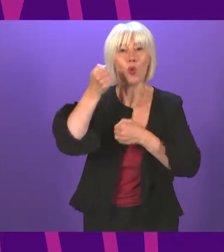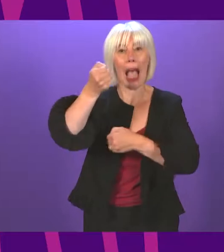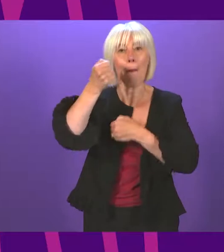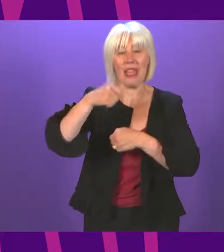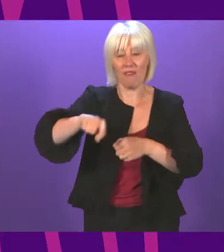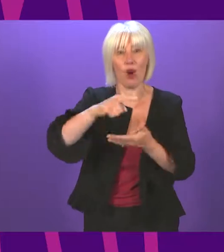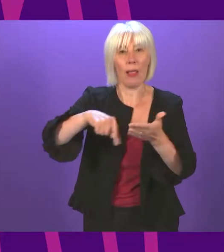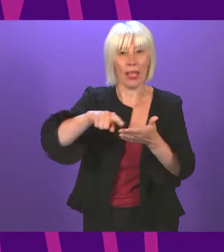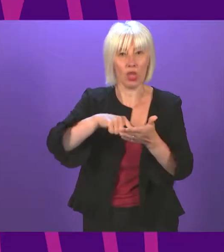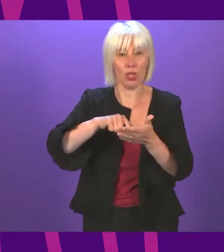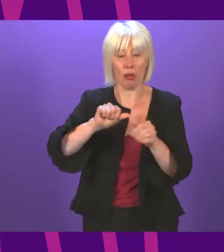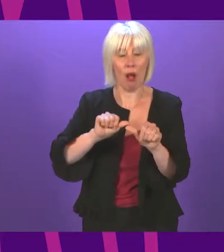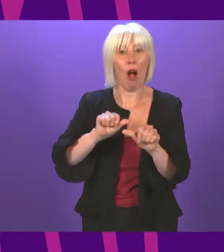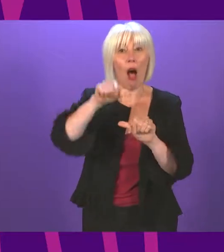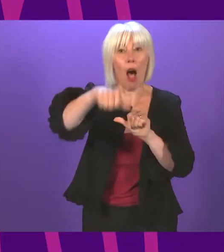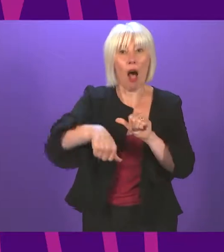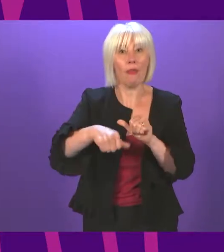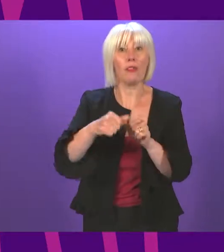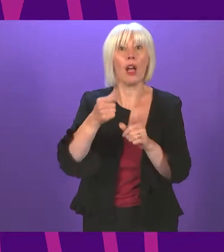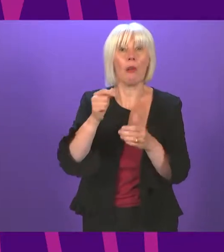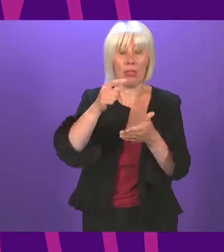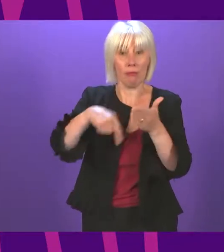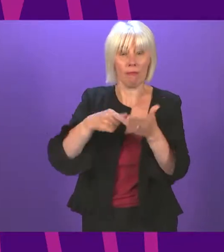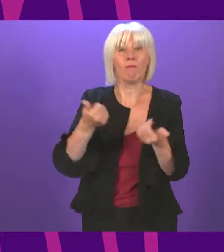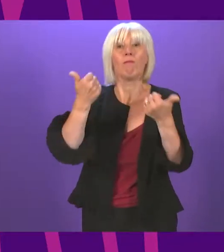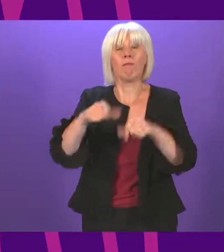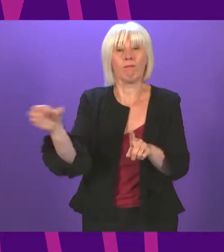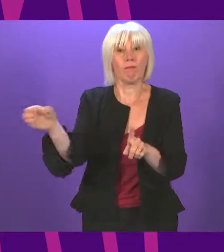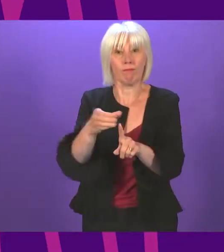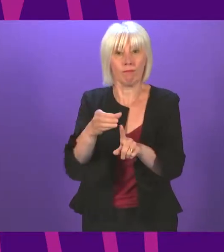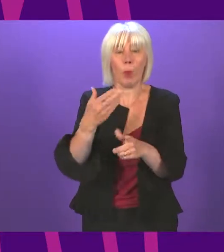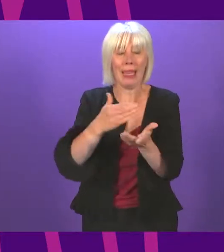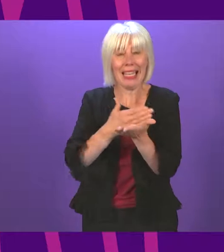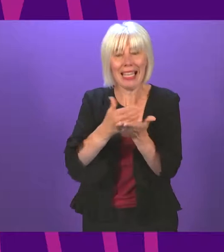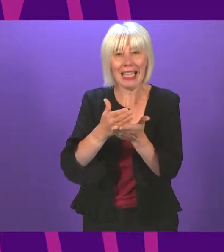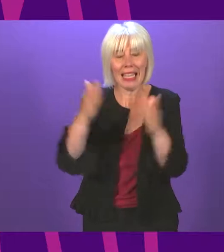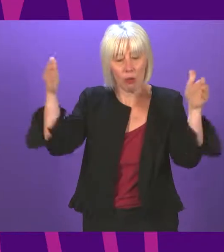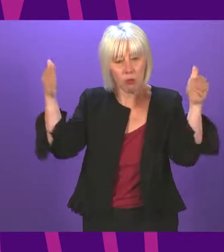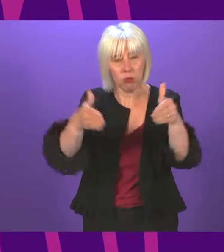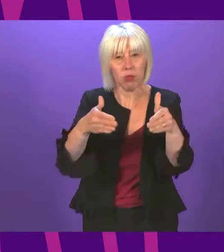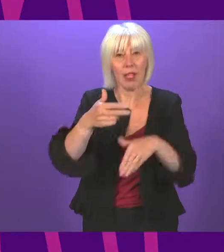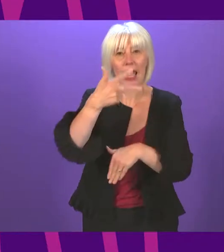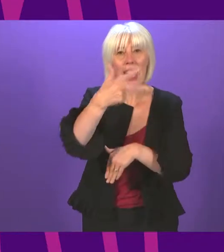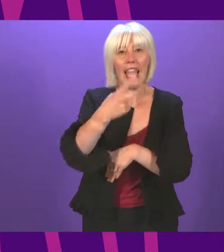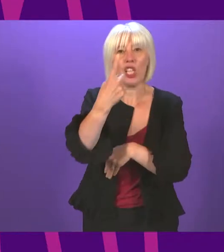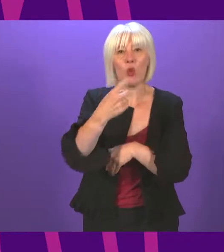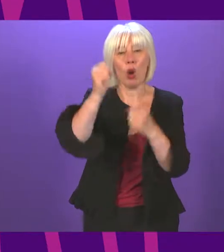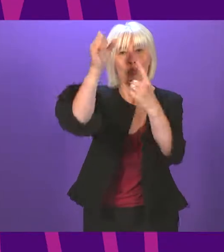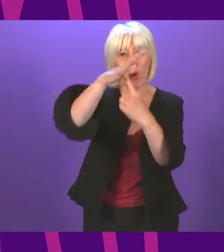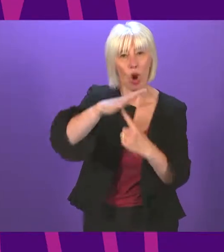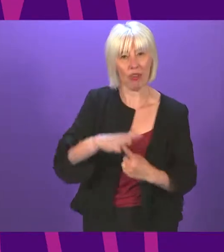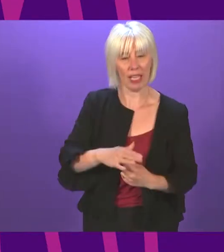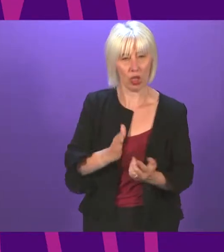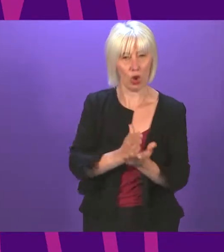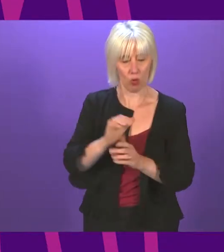In the 100 days after the First Minister was elected by Parliament we have applied a clear focus to delivering 81 priorities in that programme